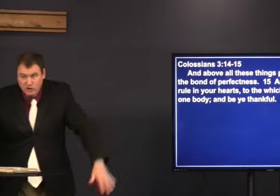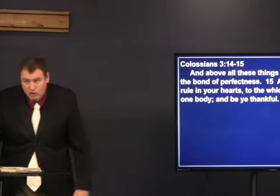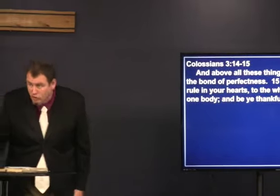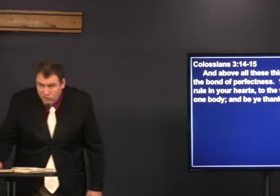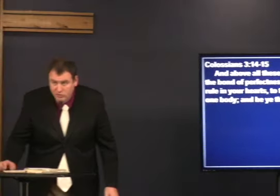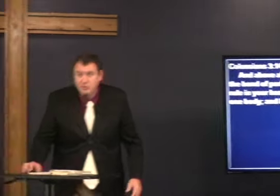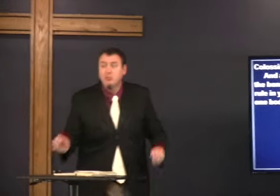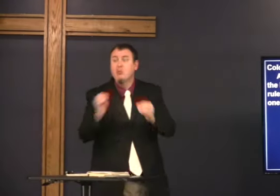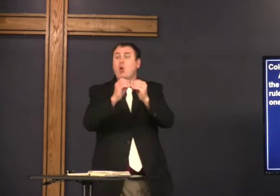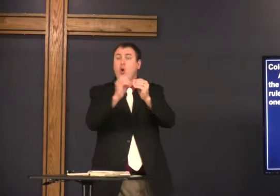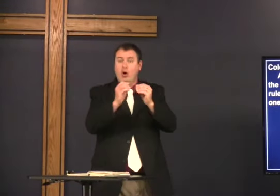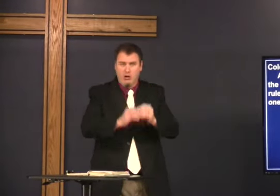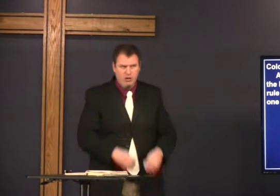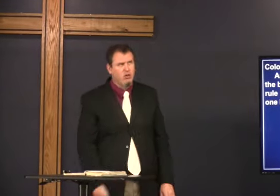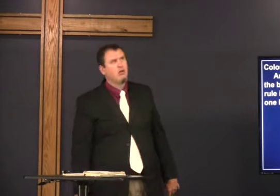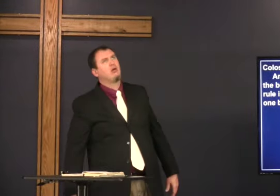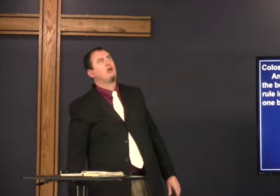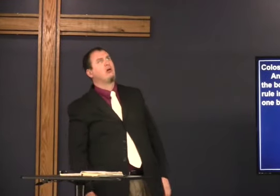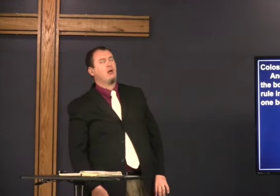and we're not finished there's more